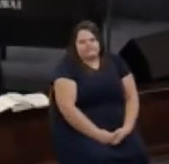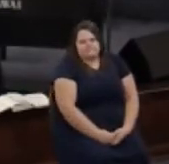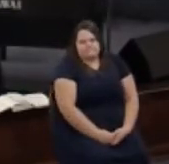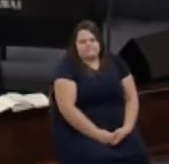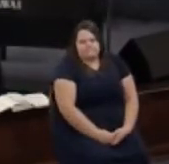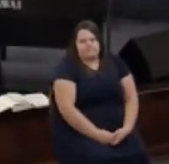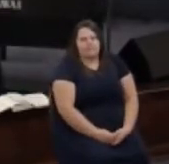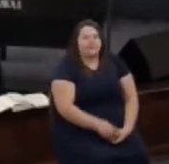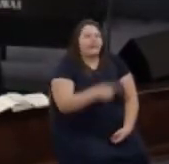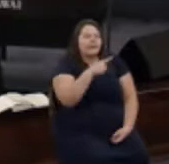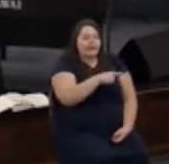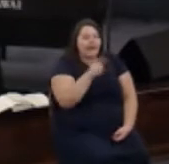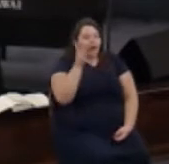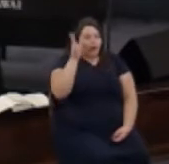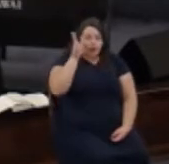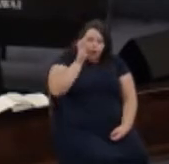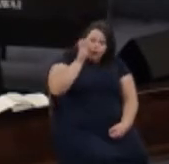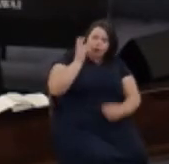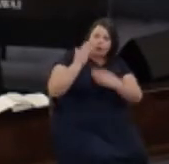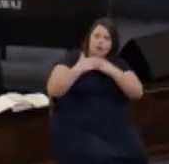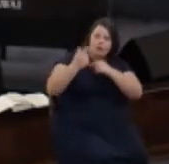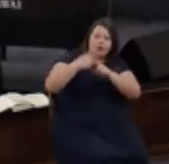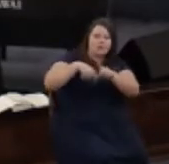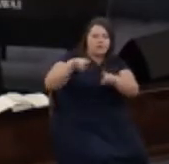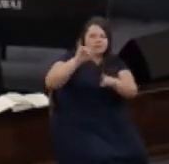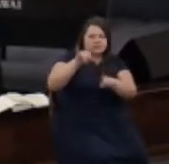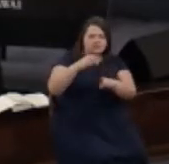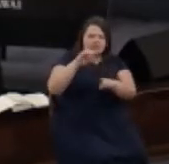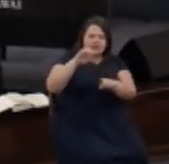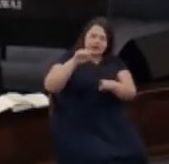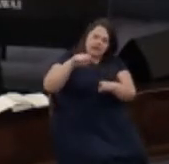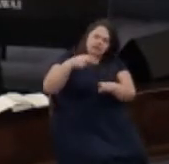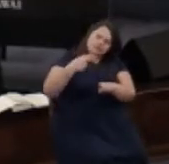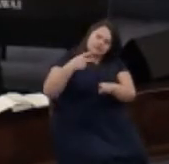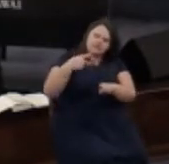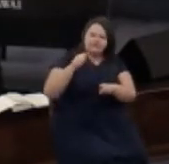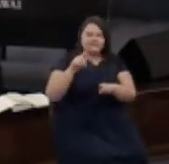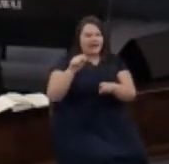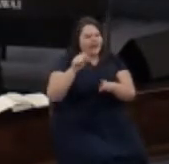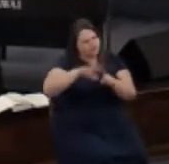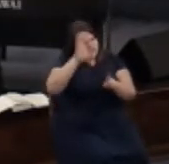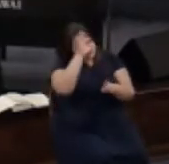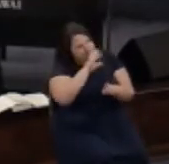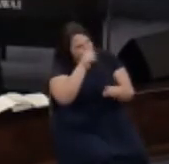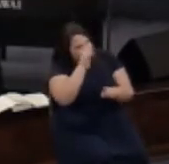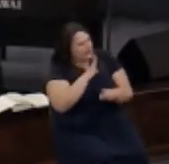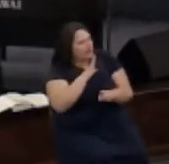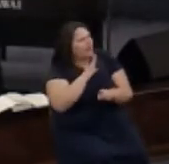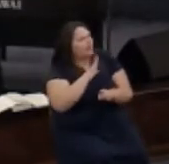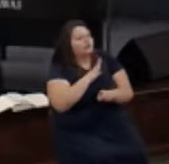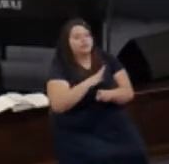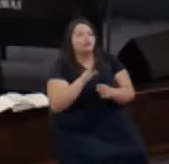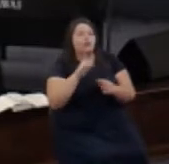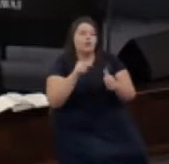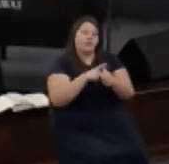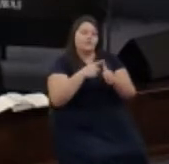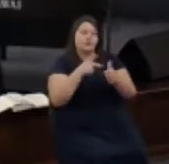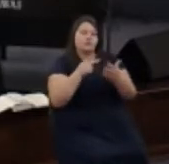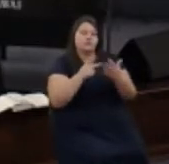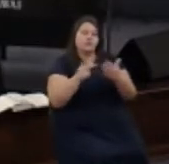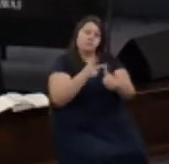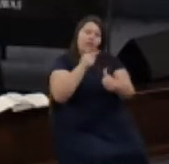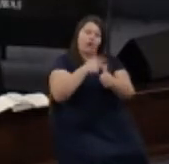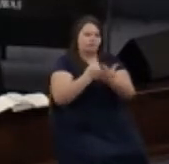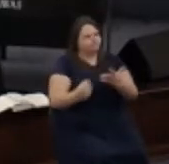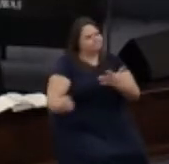they heard that call from Jehoshaphat to seek God and to make him the first priority in their lives and they gathered